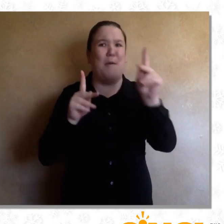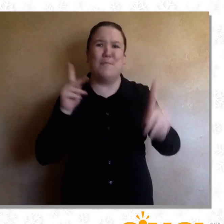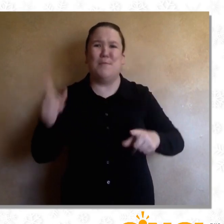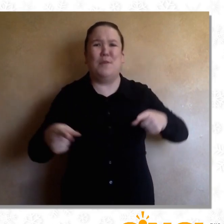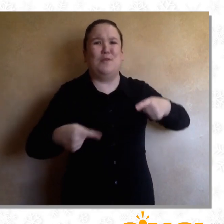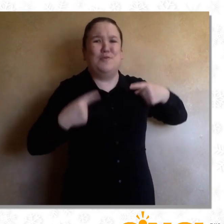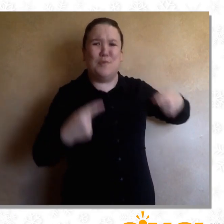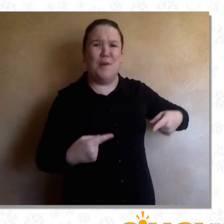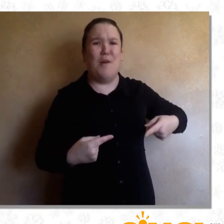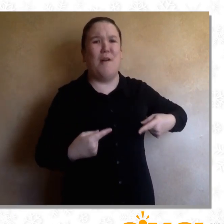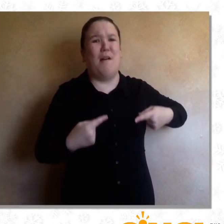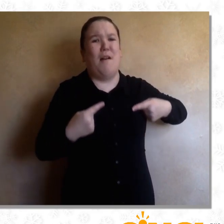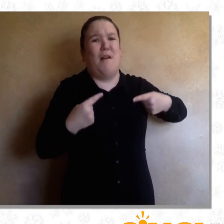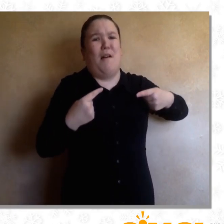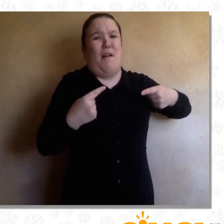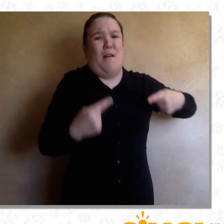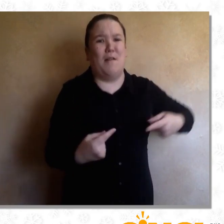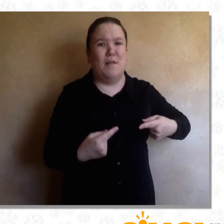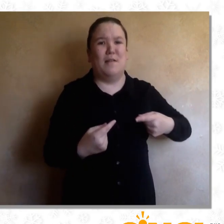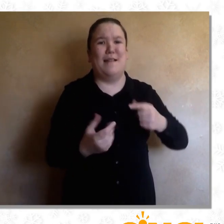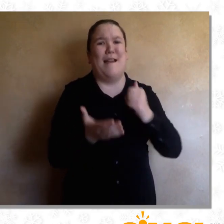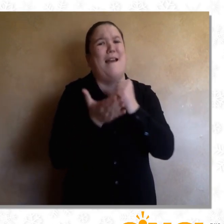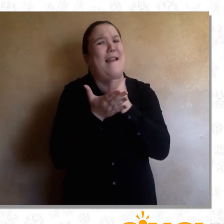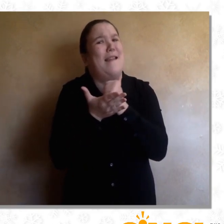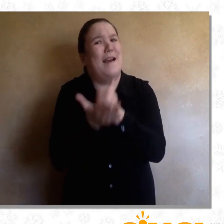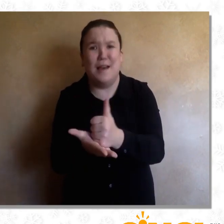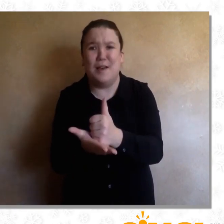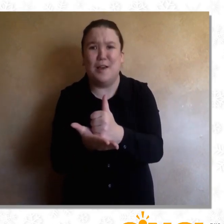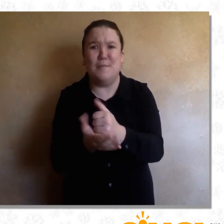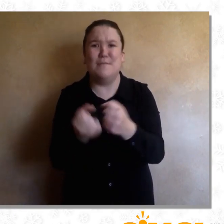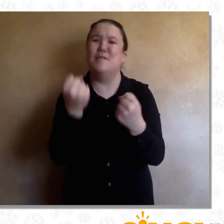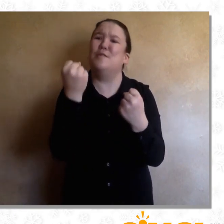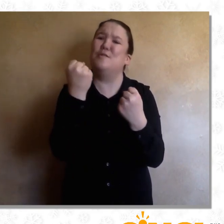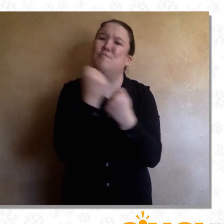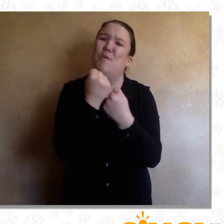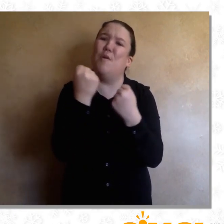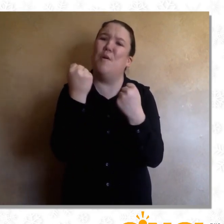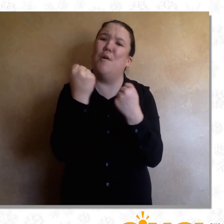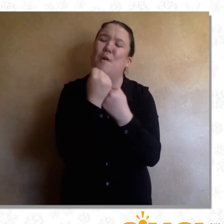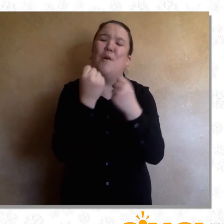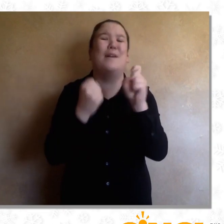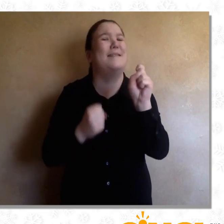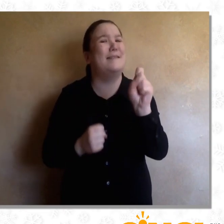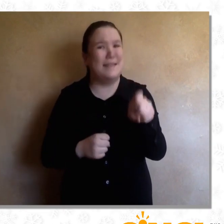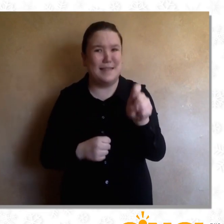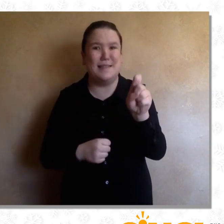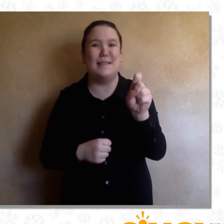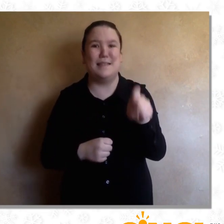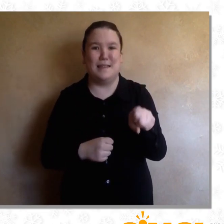are hurting, And need your loving care,